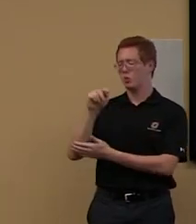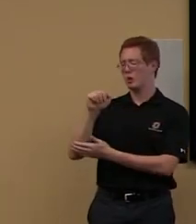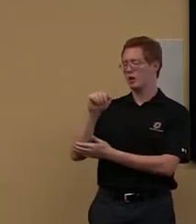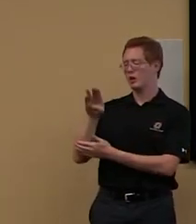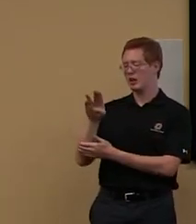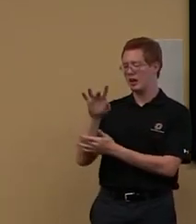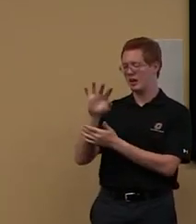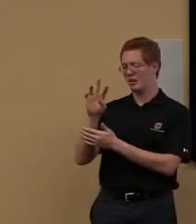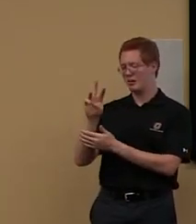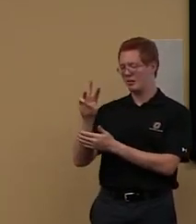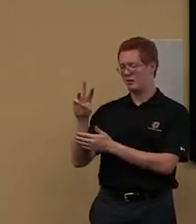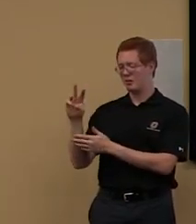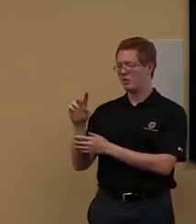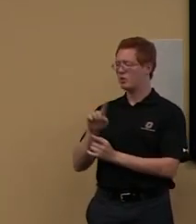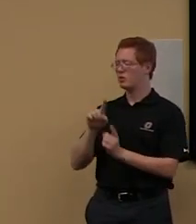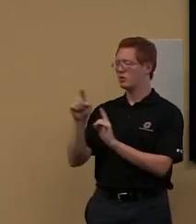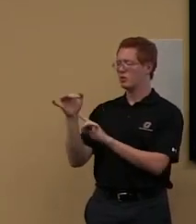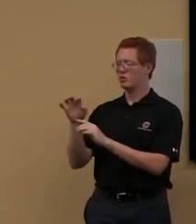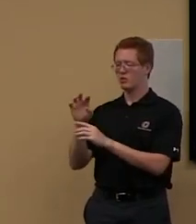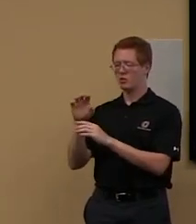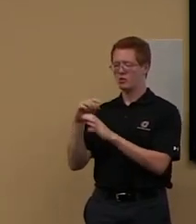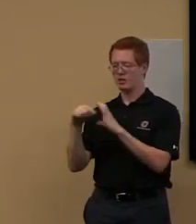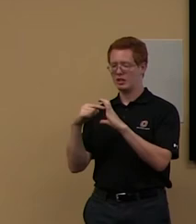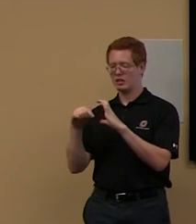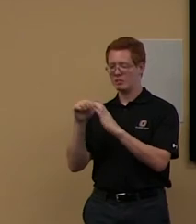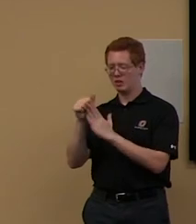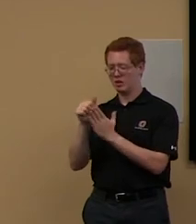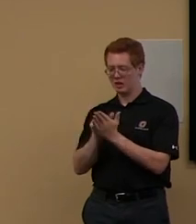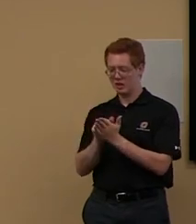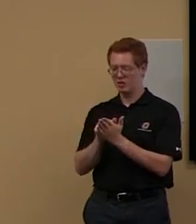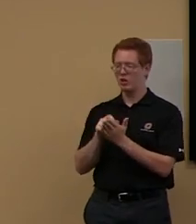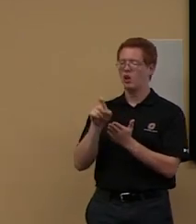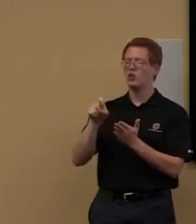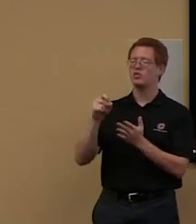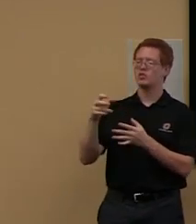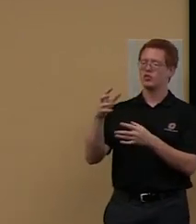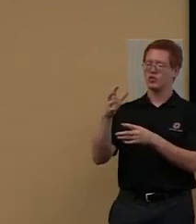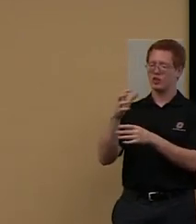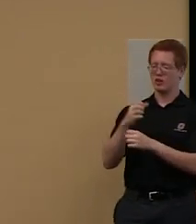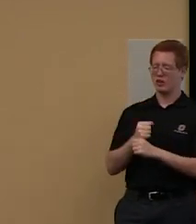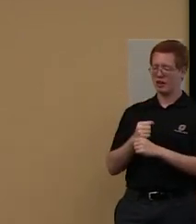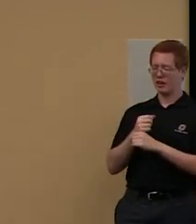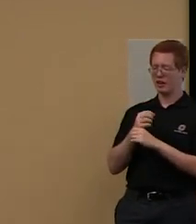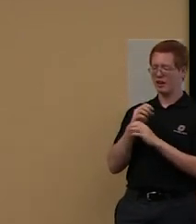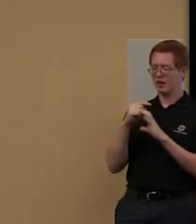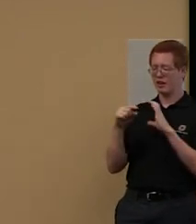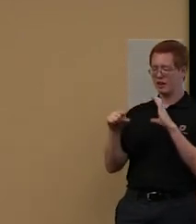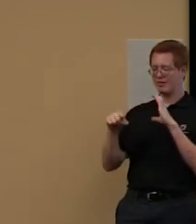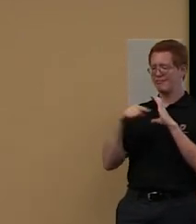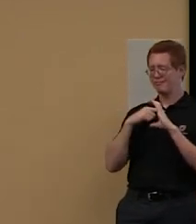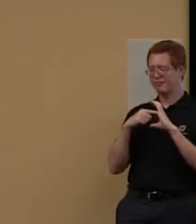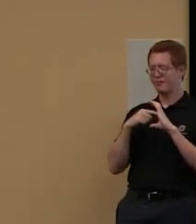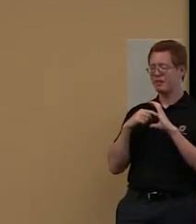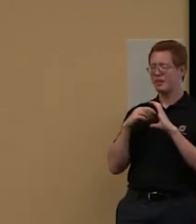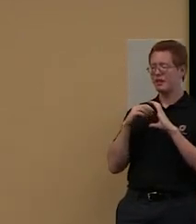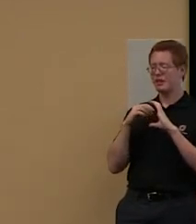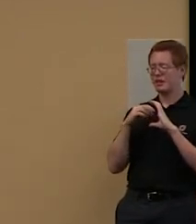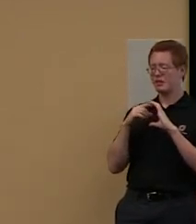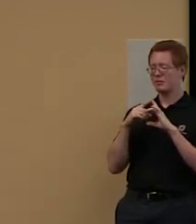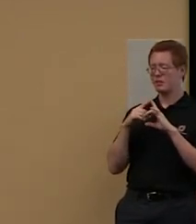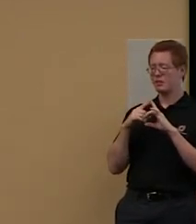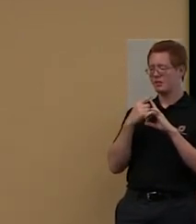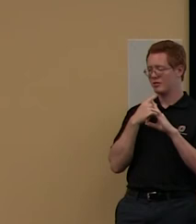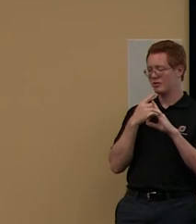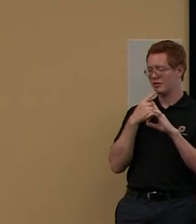UNO email account. And you should have been sent an email saying something like, library,